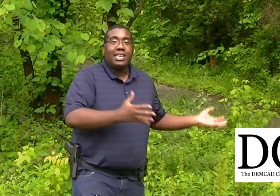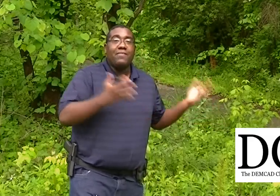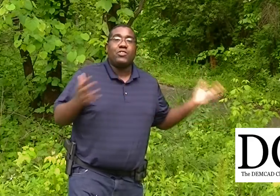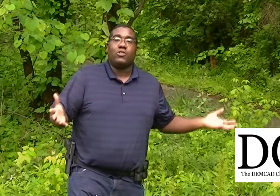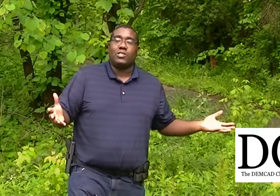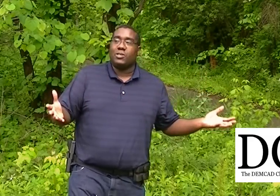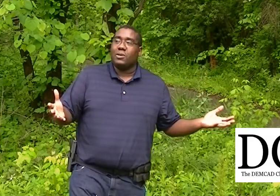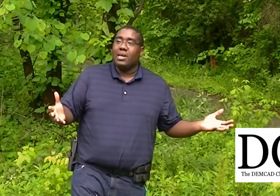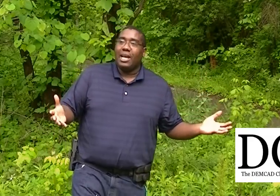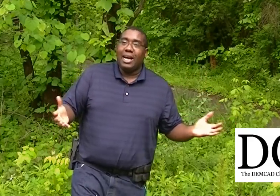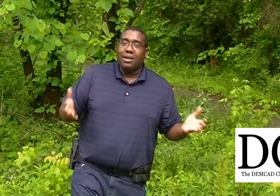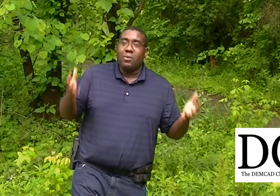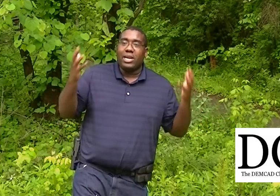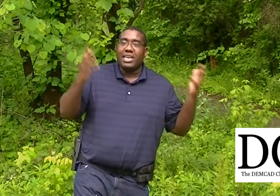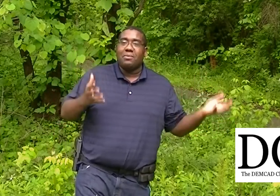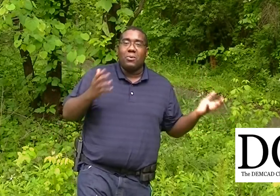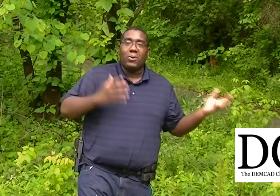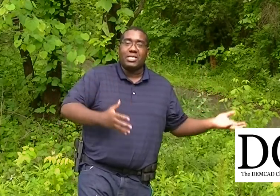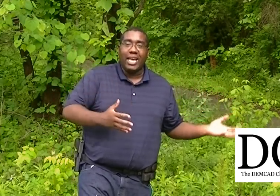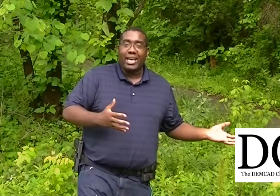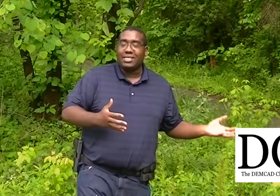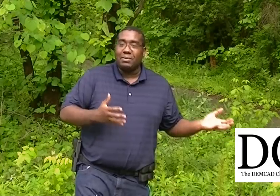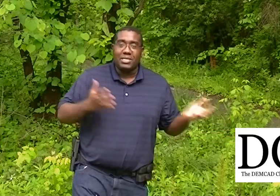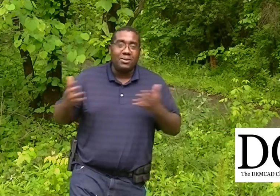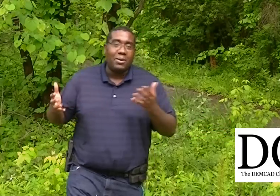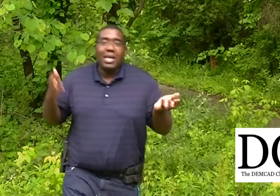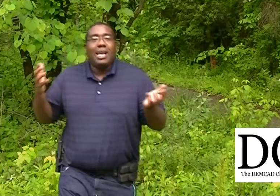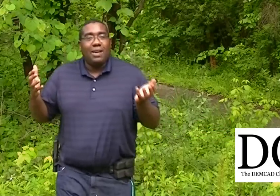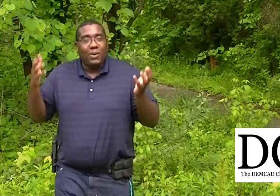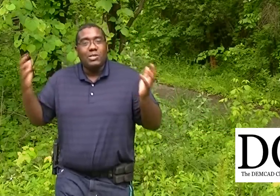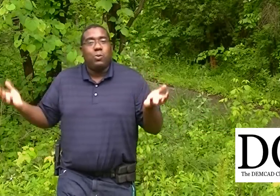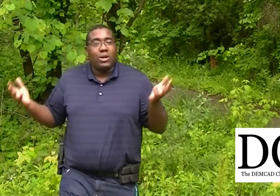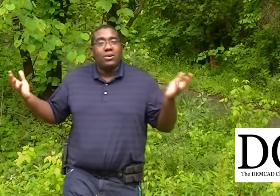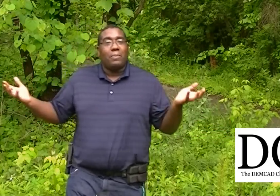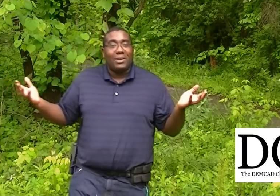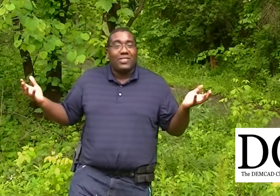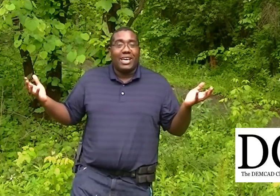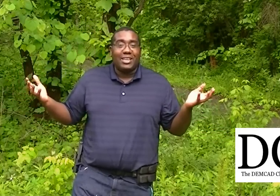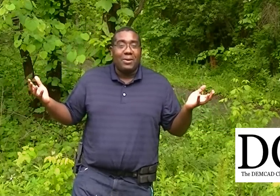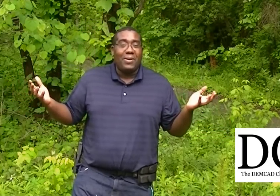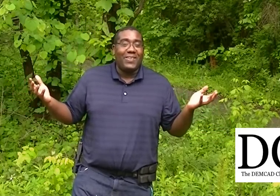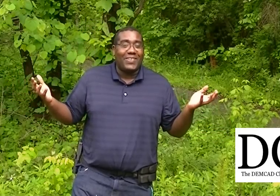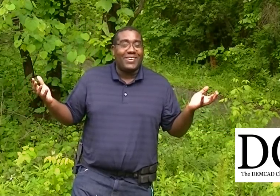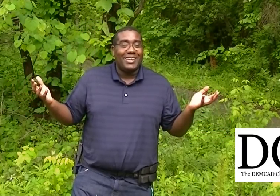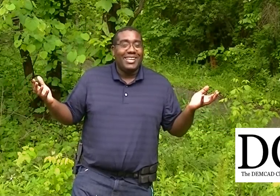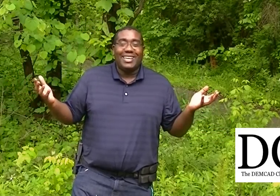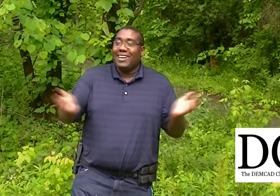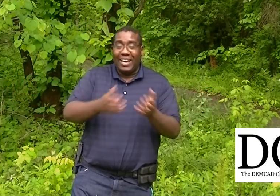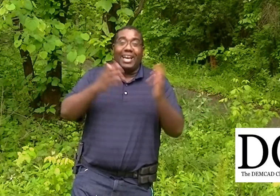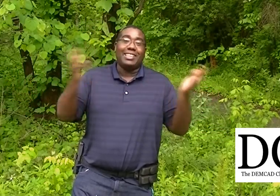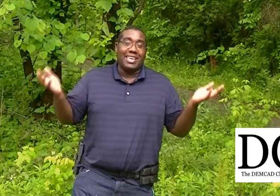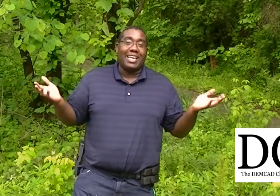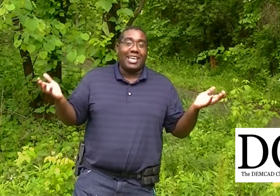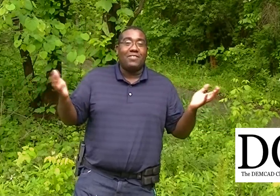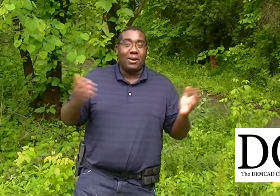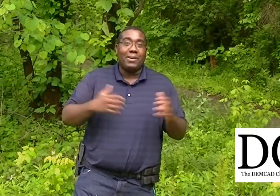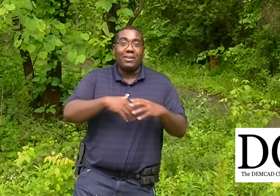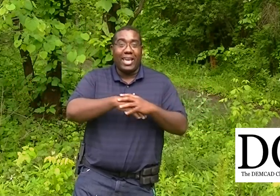infrastructure, how come we're not getting more attacks? I've always wondered about that. I think a lot of you already know the